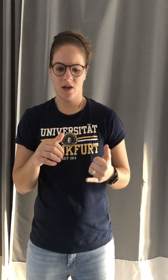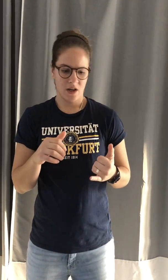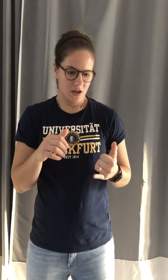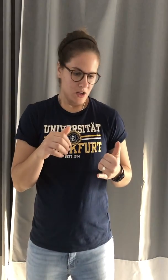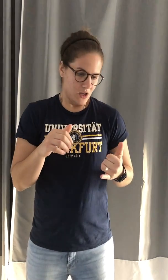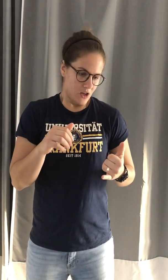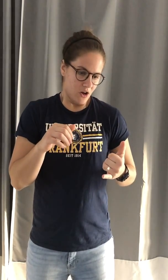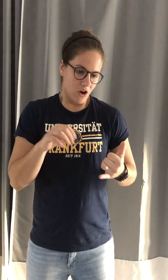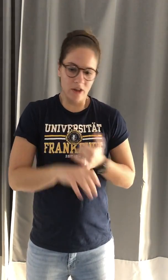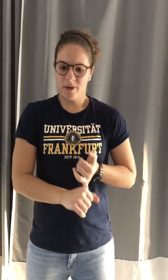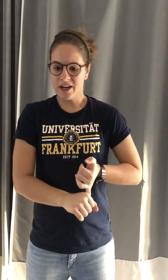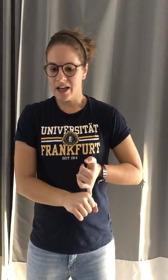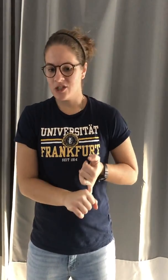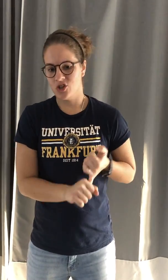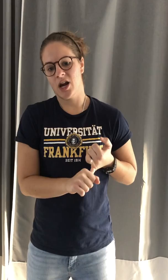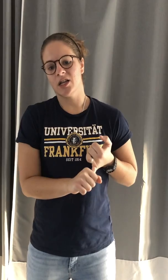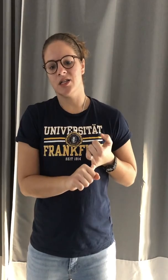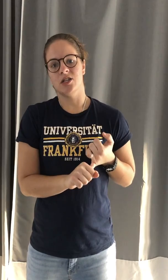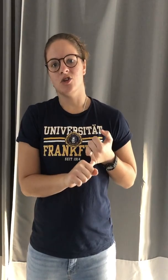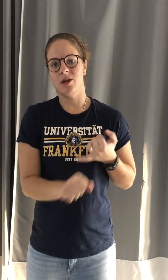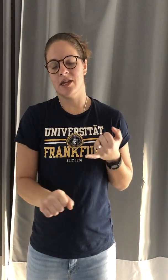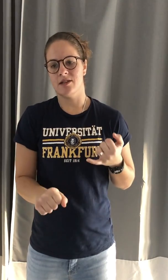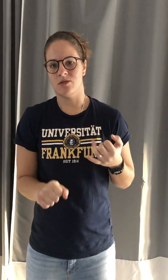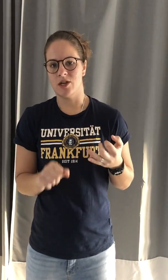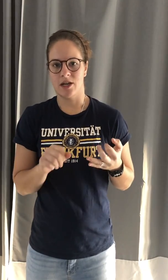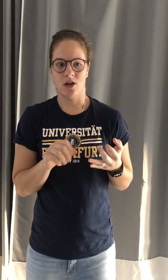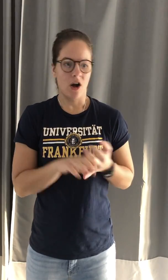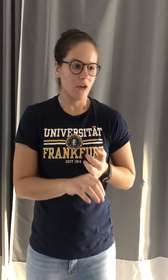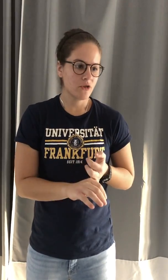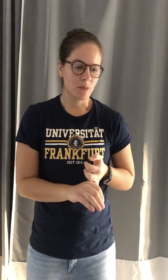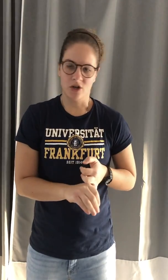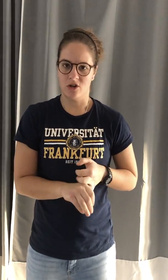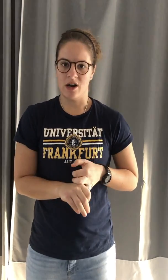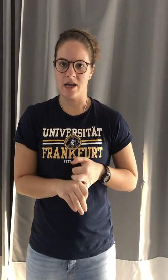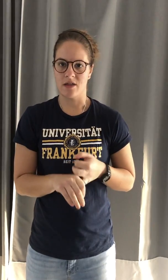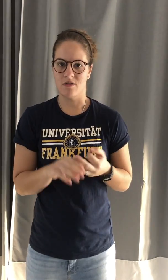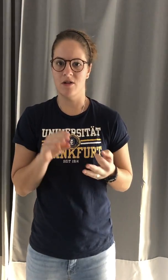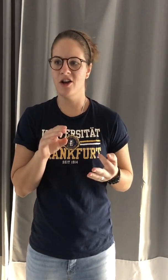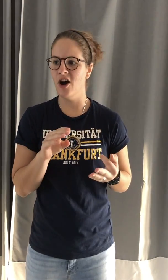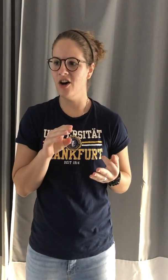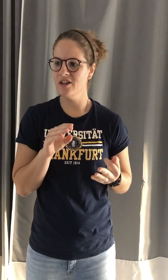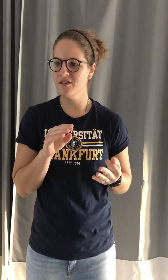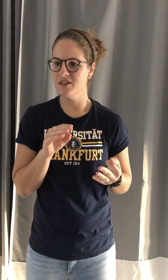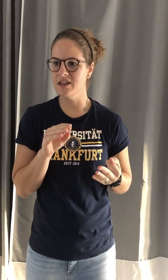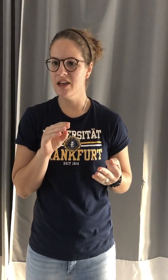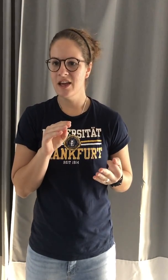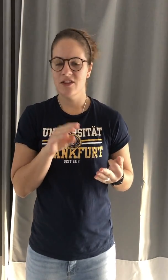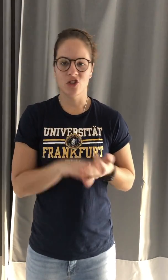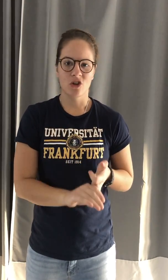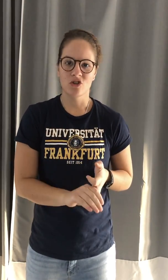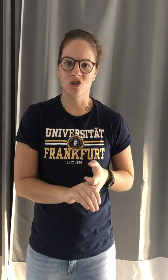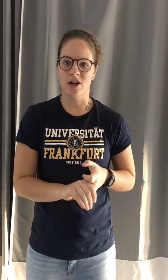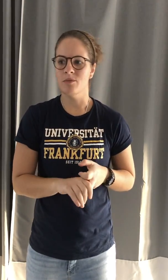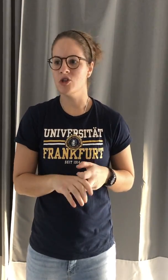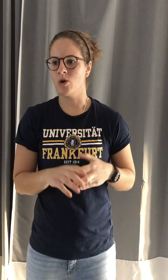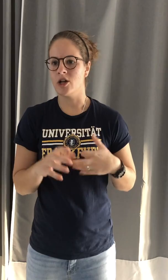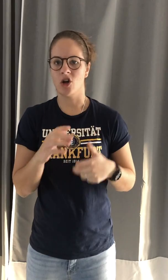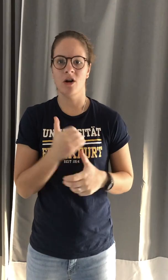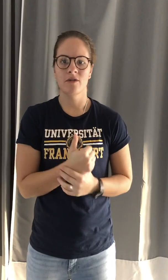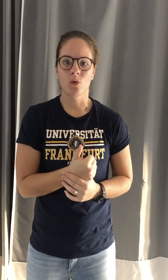all the podcasts you're trying to listen to by the end of this weekend, all those books you're trying to get through, all of the, the shows you're trying to binge watch, all of the